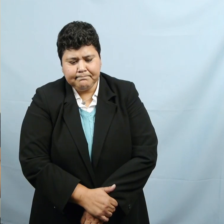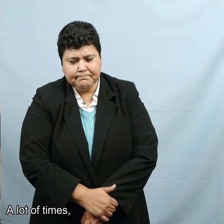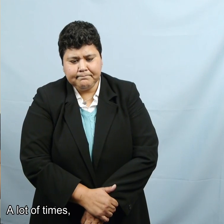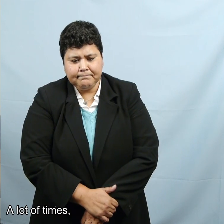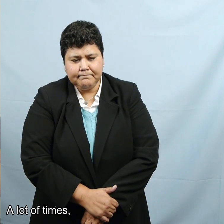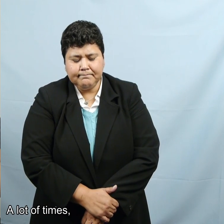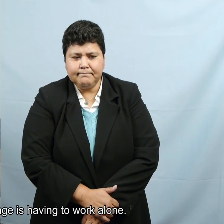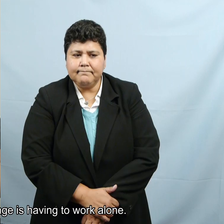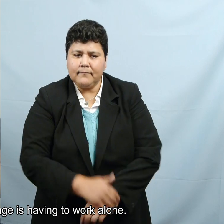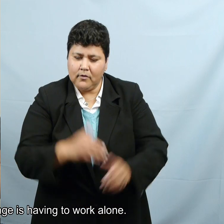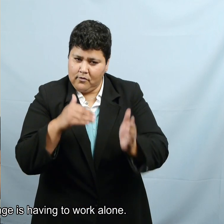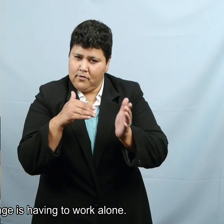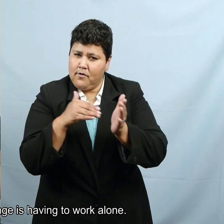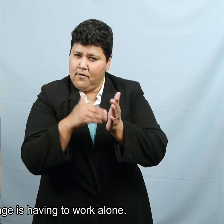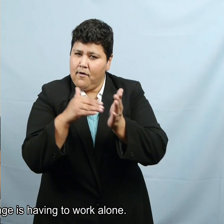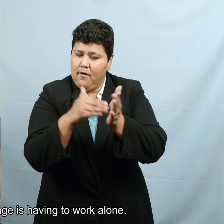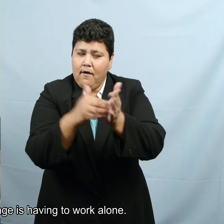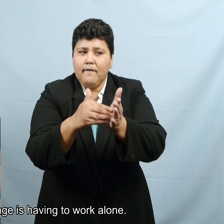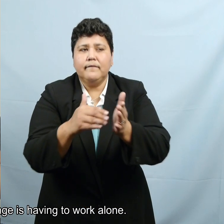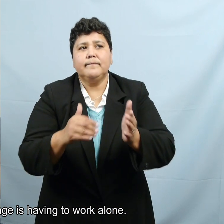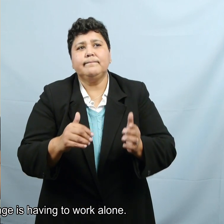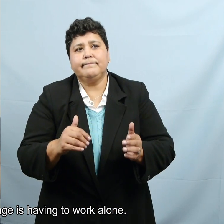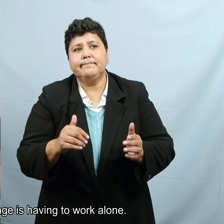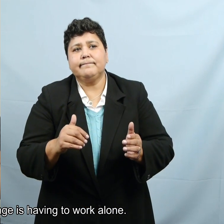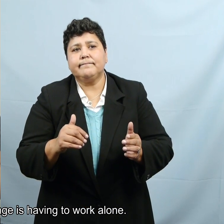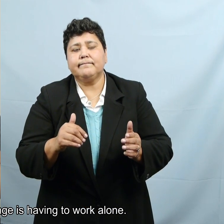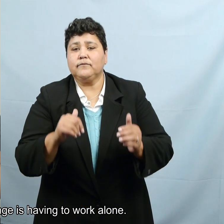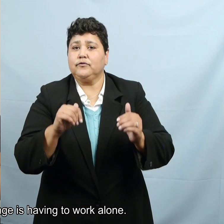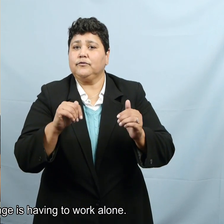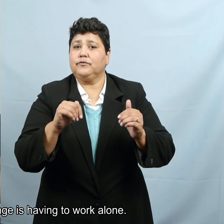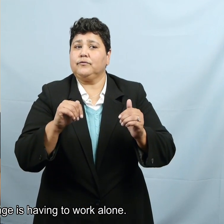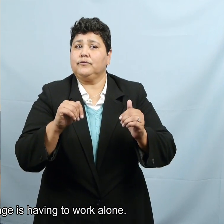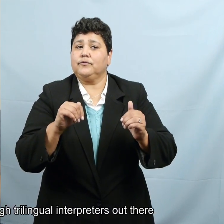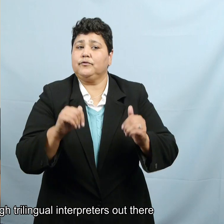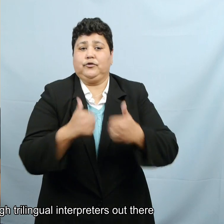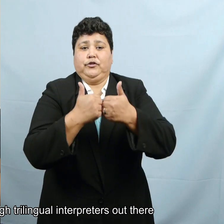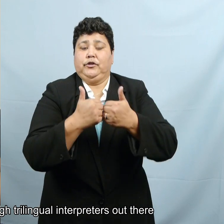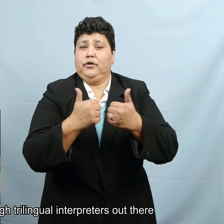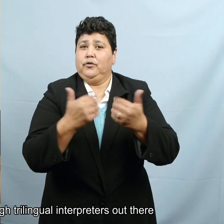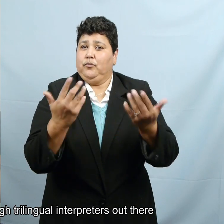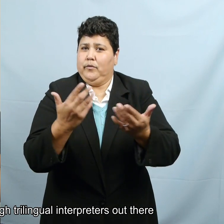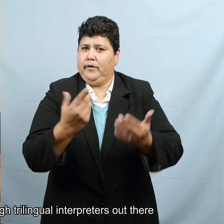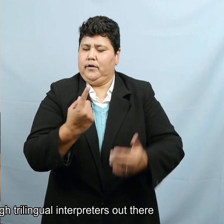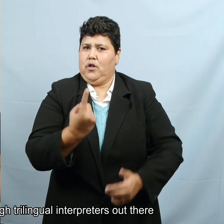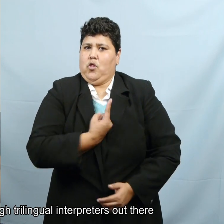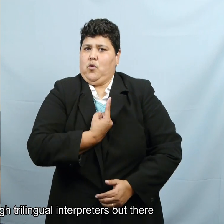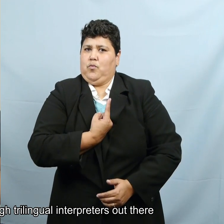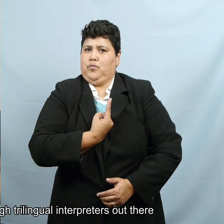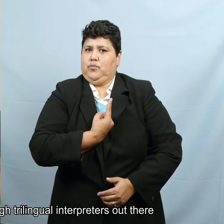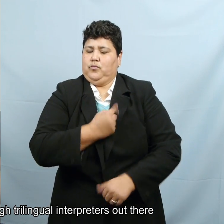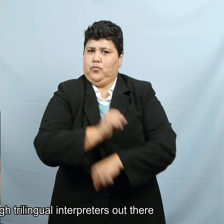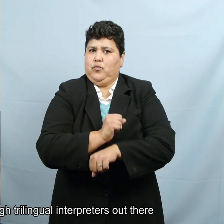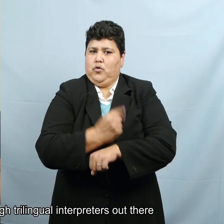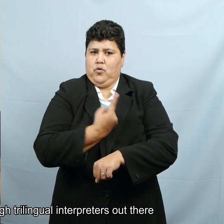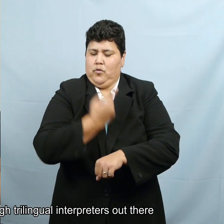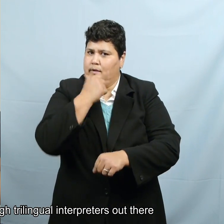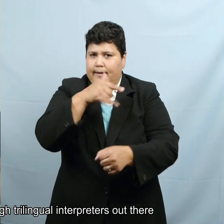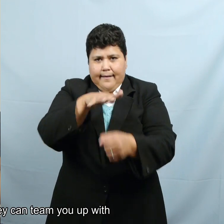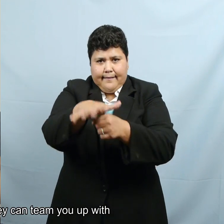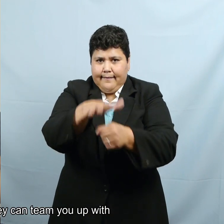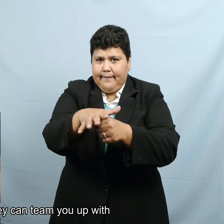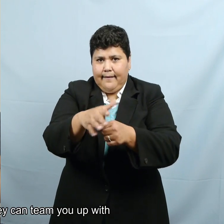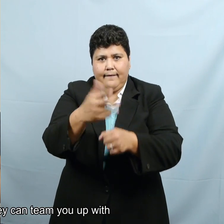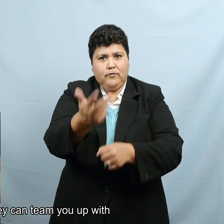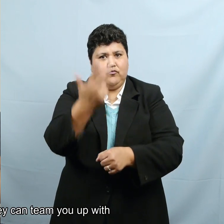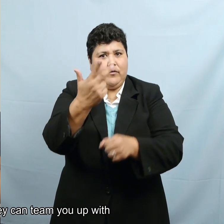A lot of times the challenges is having to work alone where there isn't enough trilingual interpreters out